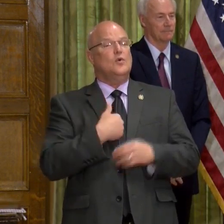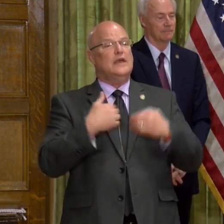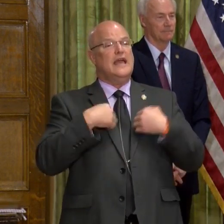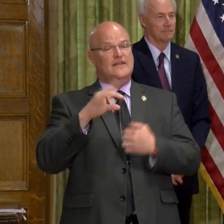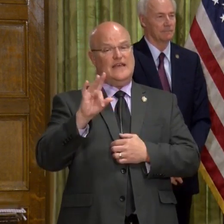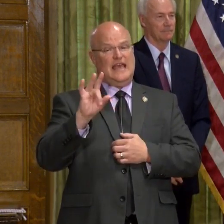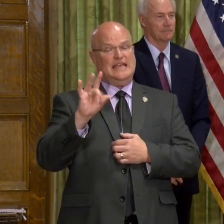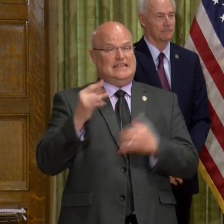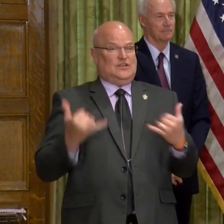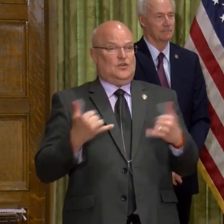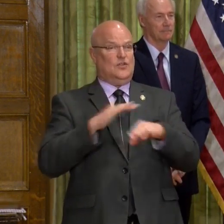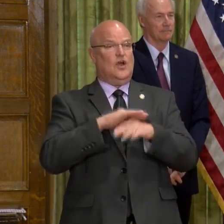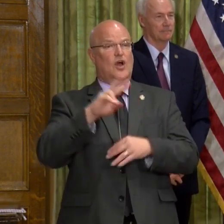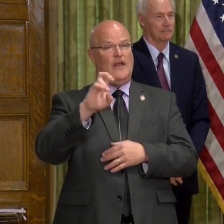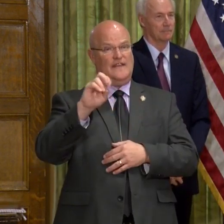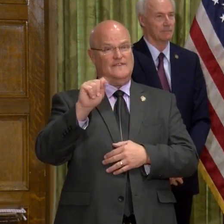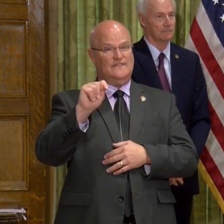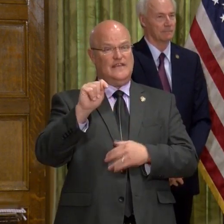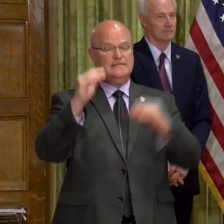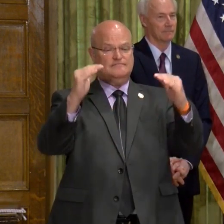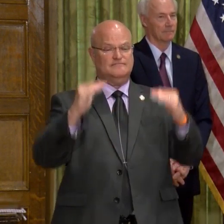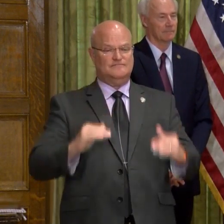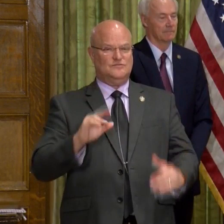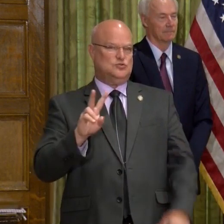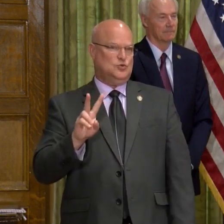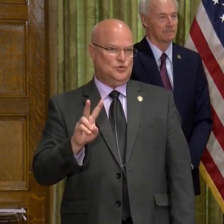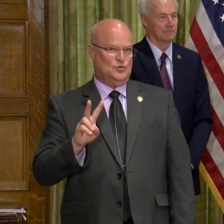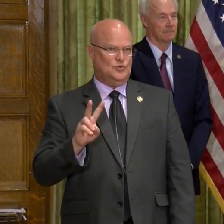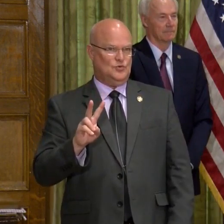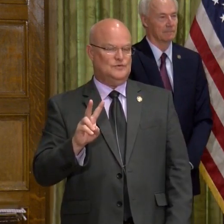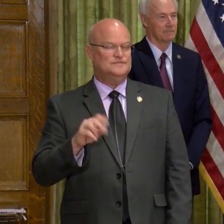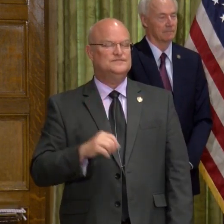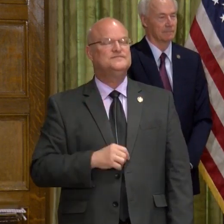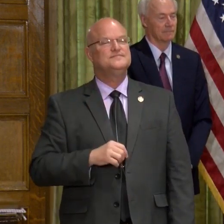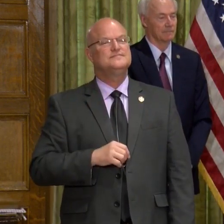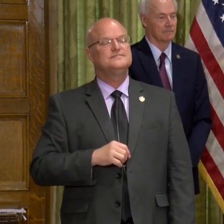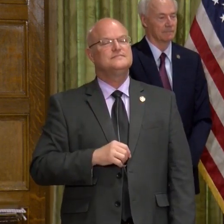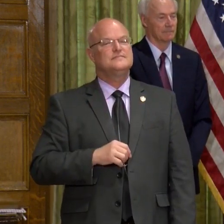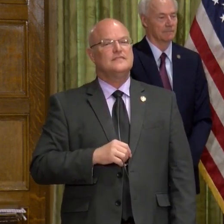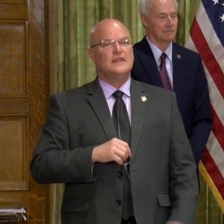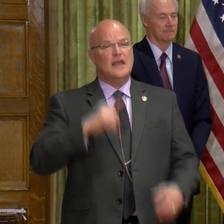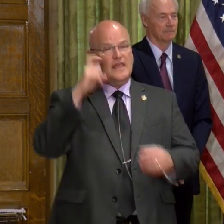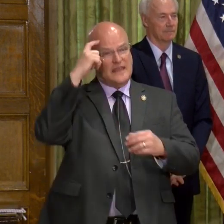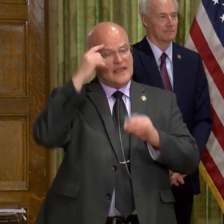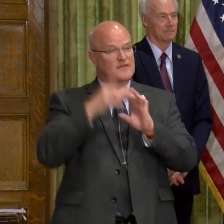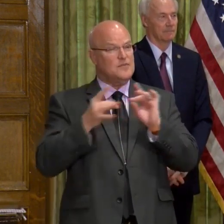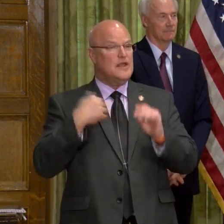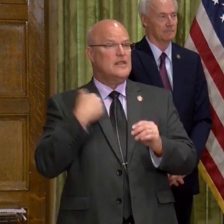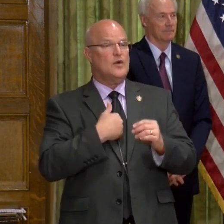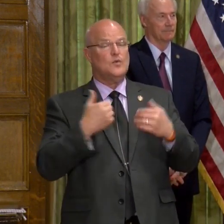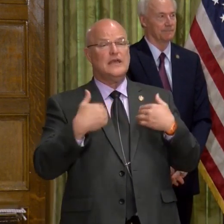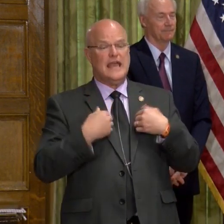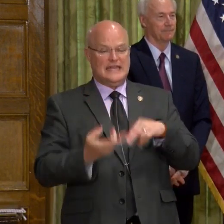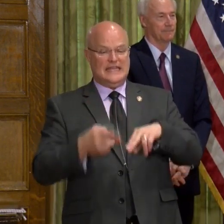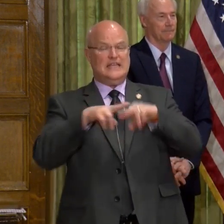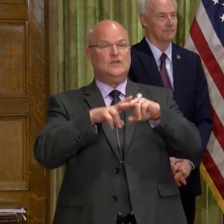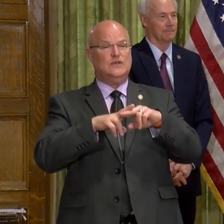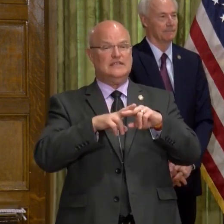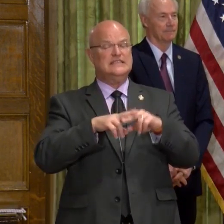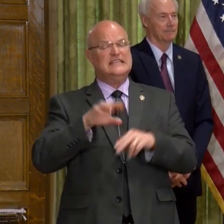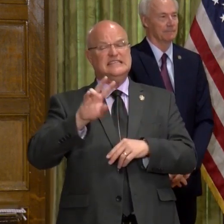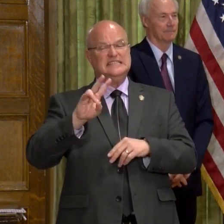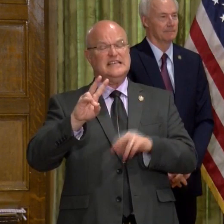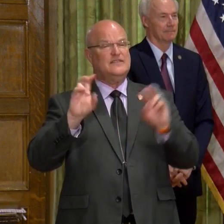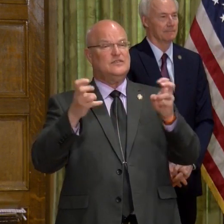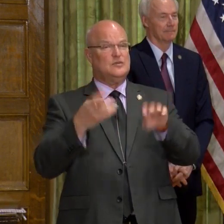have 18 currently on a ventilator. That's a drop of 2 from yesterday. The Governor mentioned that we did have an increase in 7